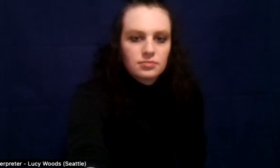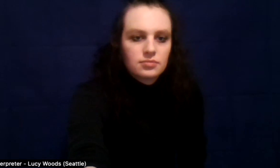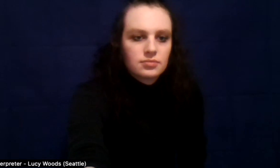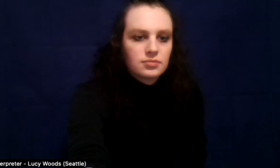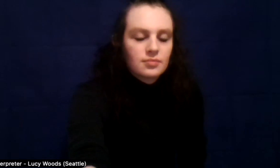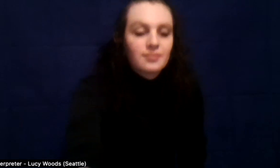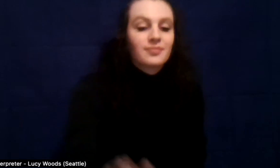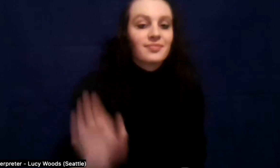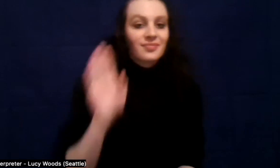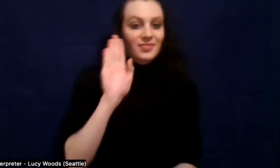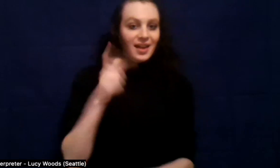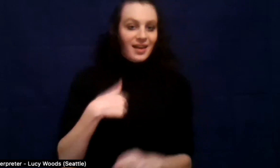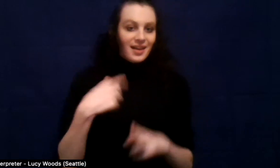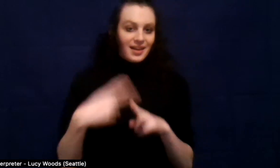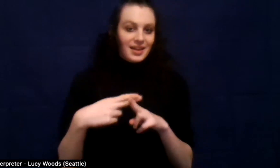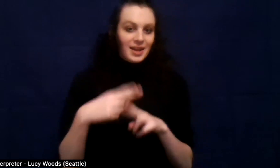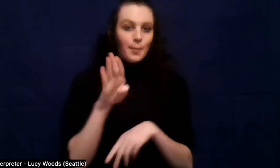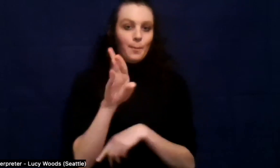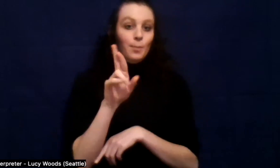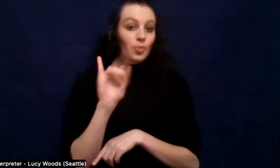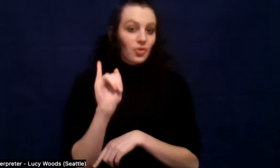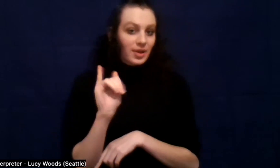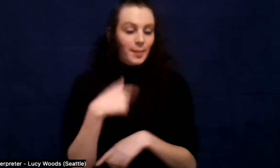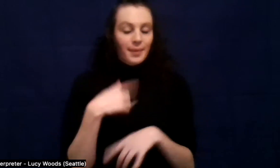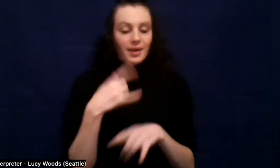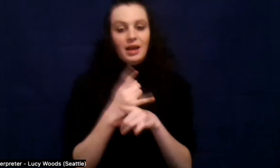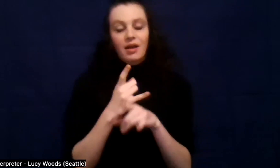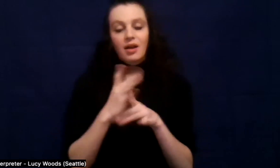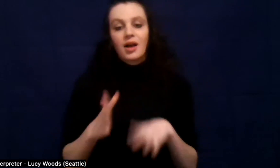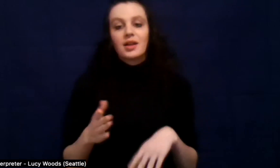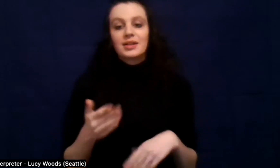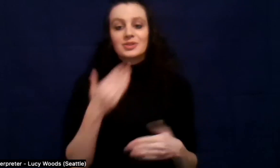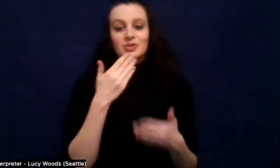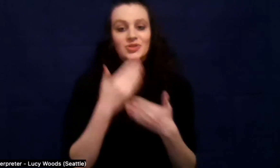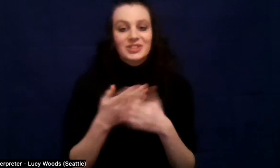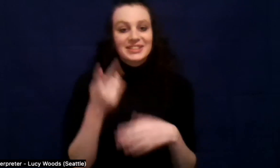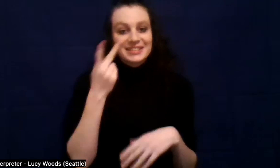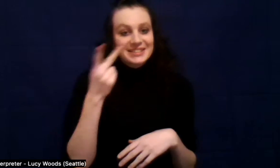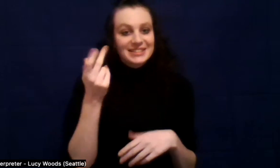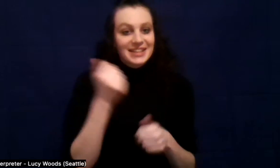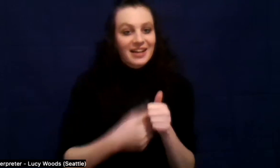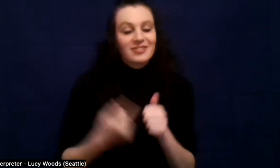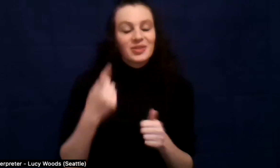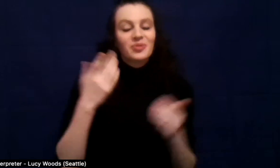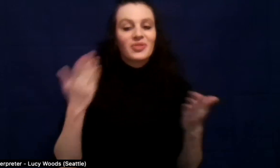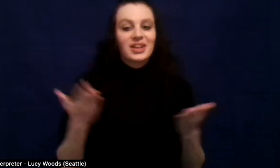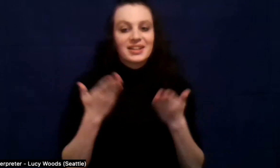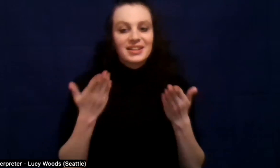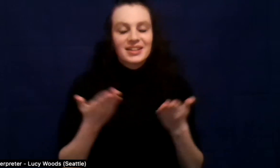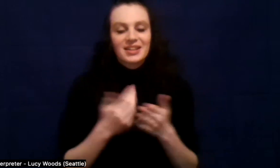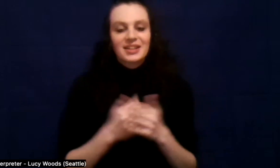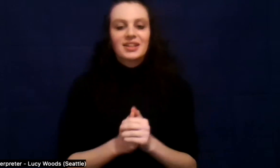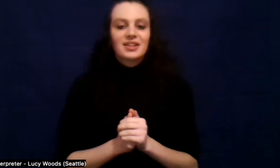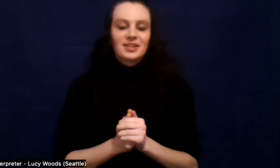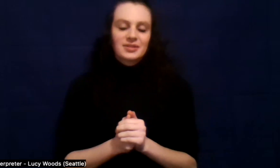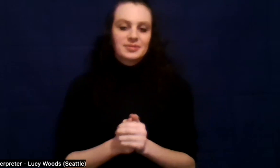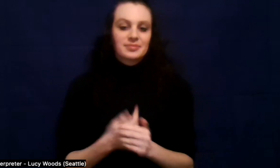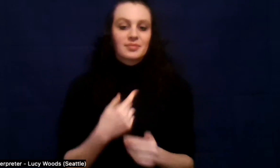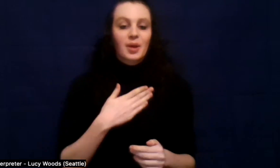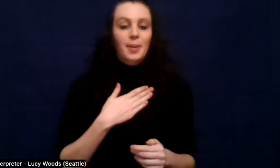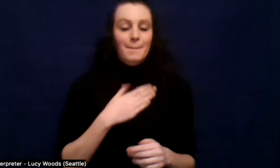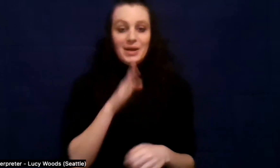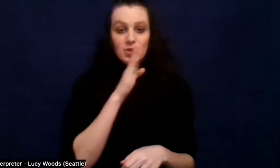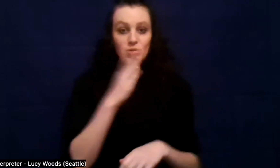I'm Bree. I'm an alcoholic. It's so good to see everybody on here. My sobriety date